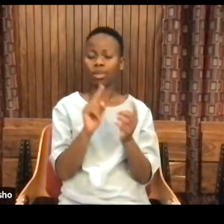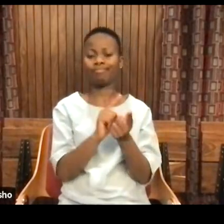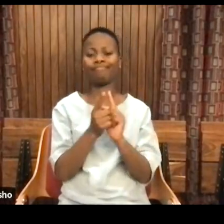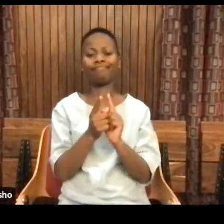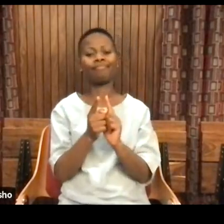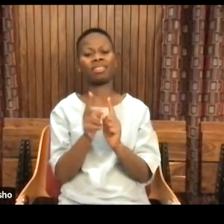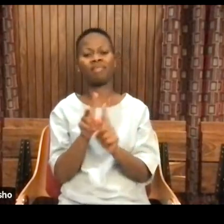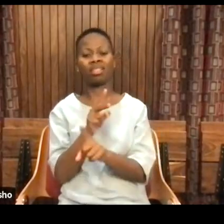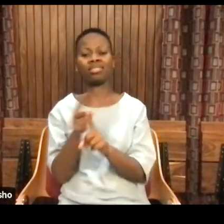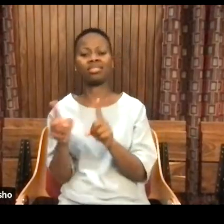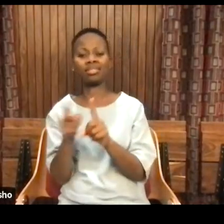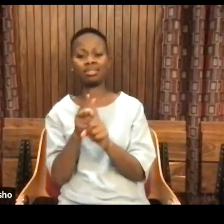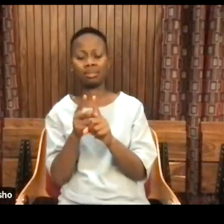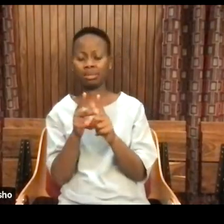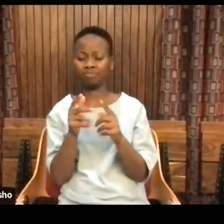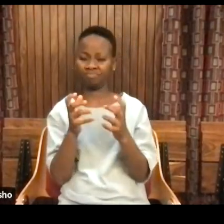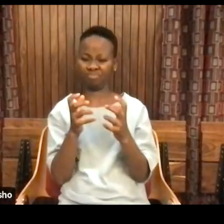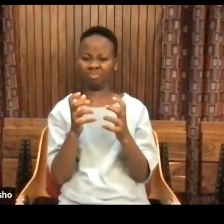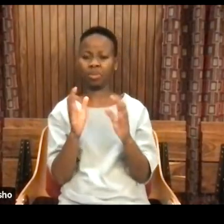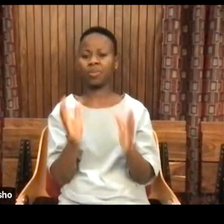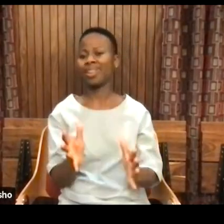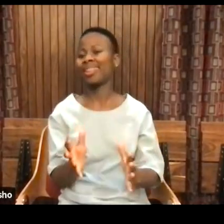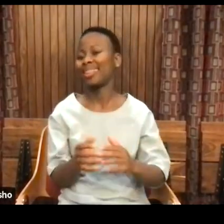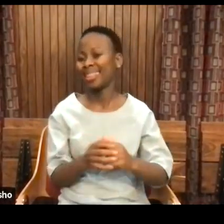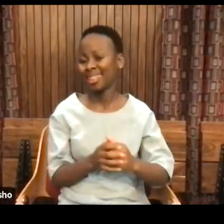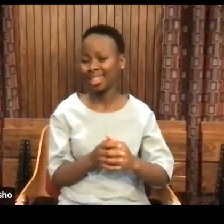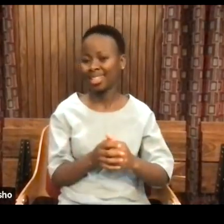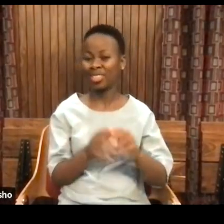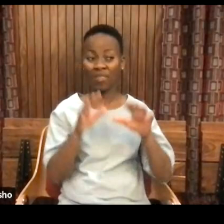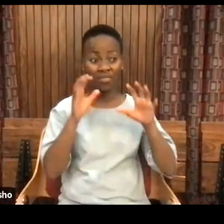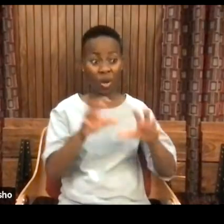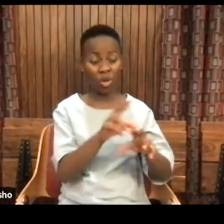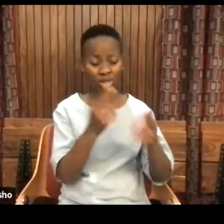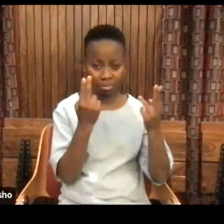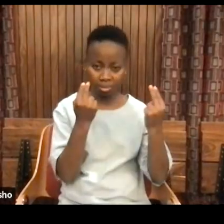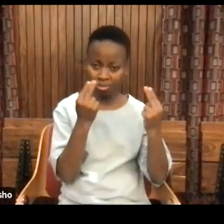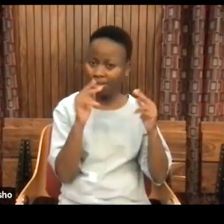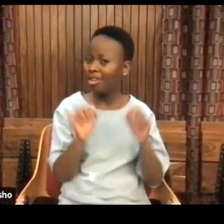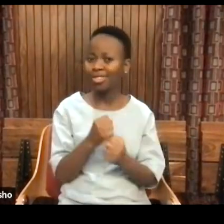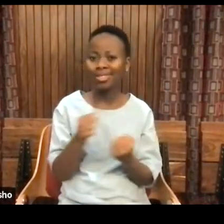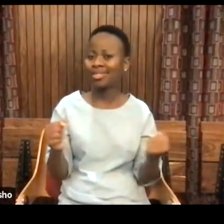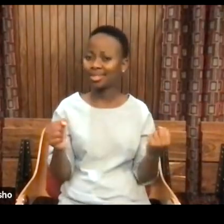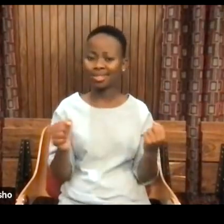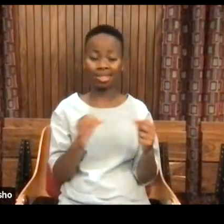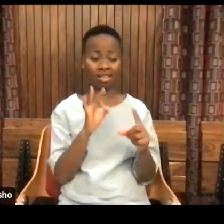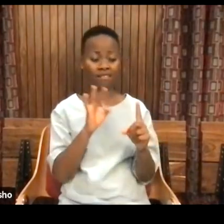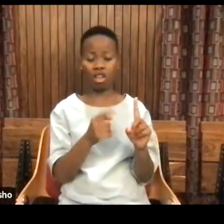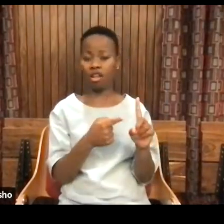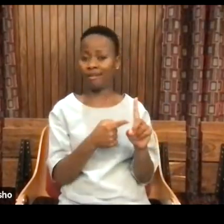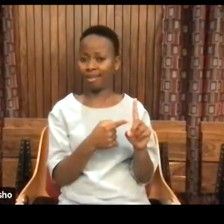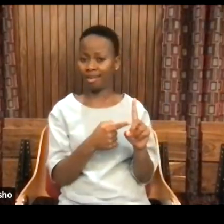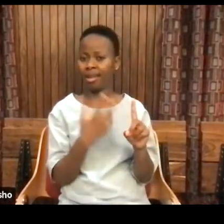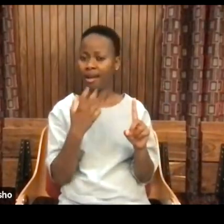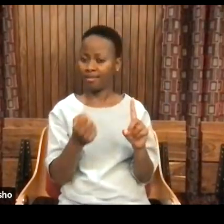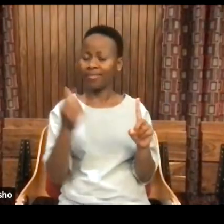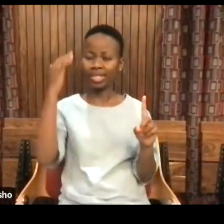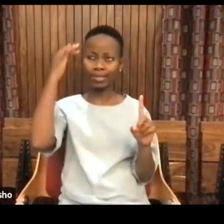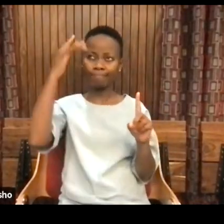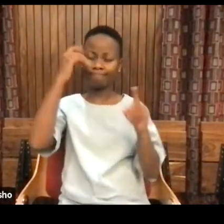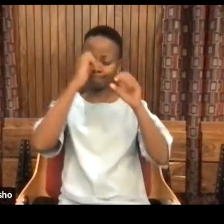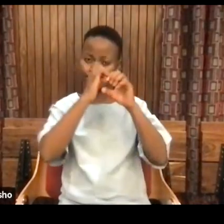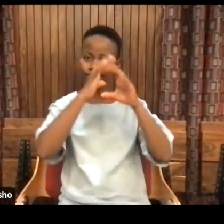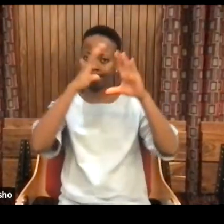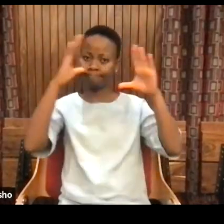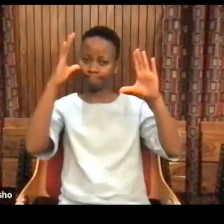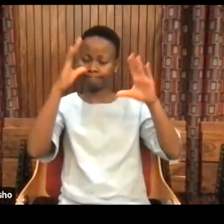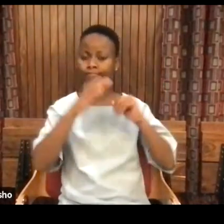And this effort to force submission wouldn't work. Fanon had this situation, and it's not only Fanon said this.